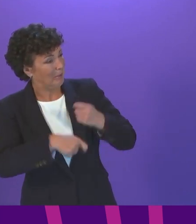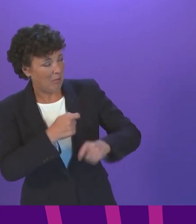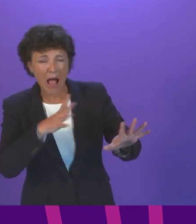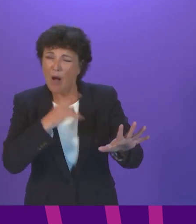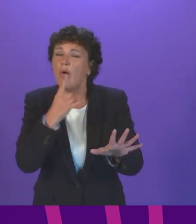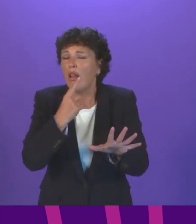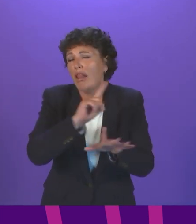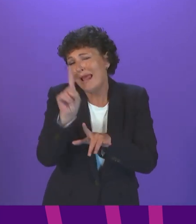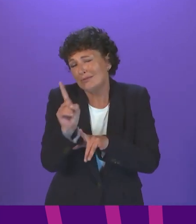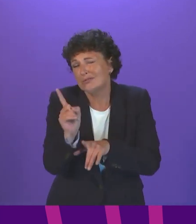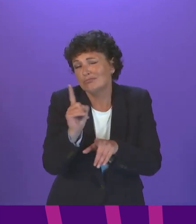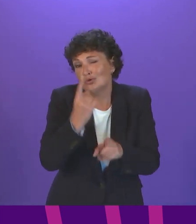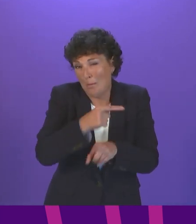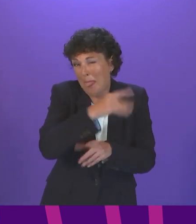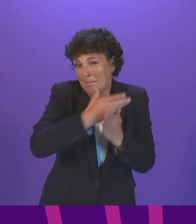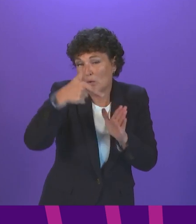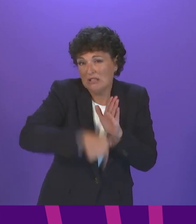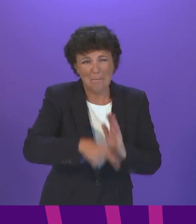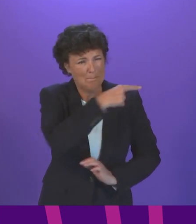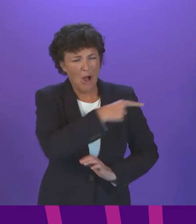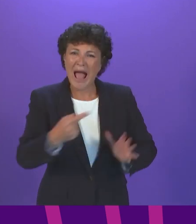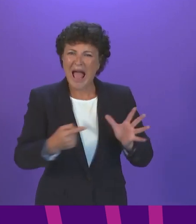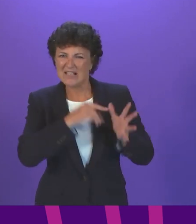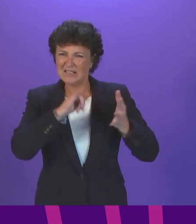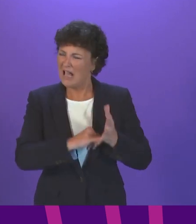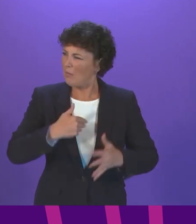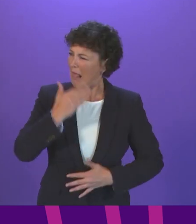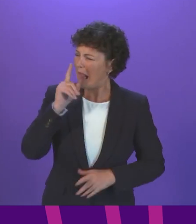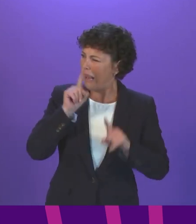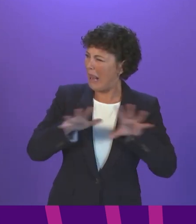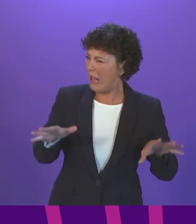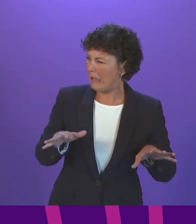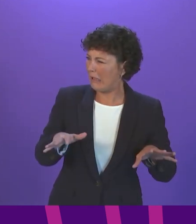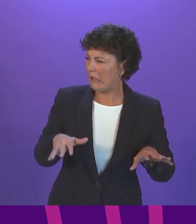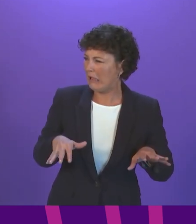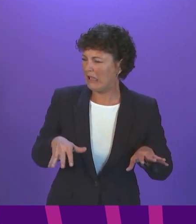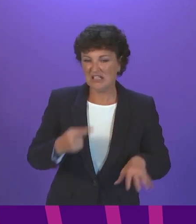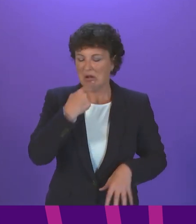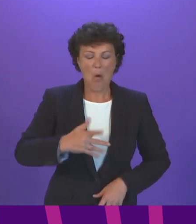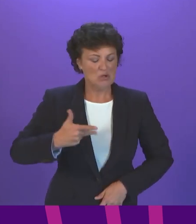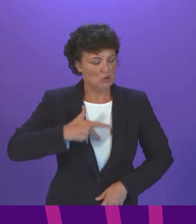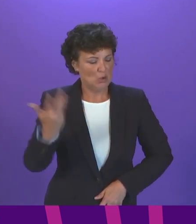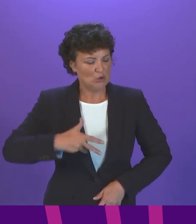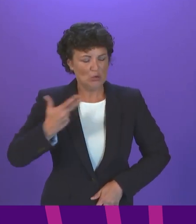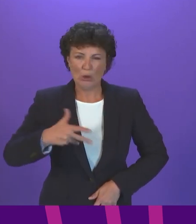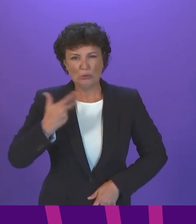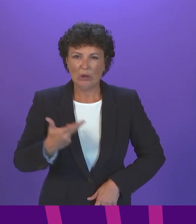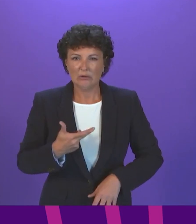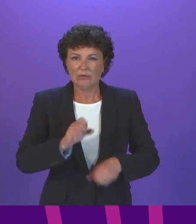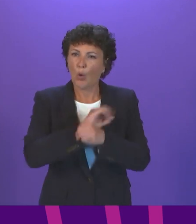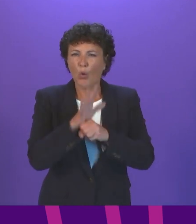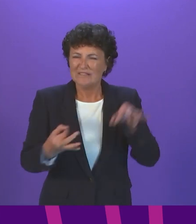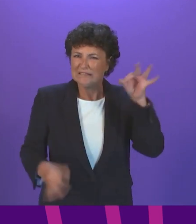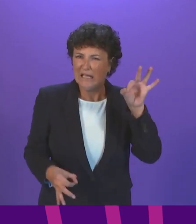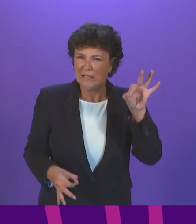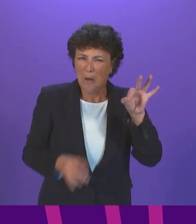I'll come back to this point shortly, where he is setting his face against COVID certification without, as